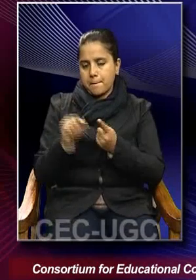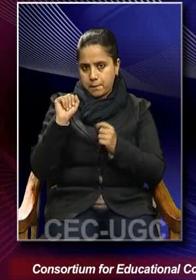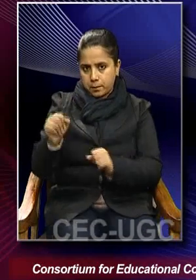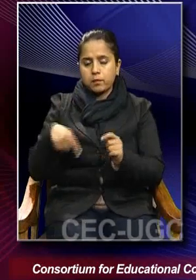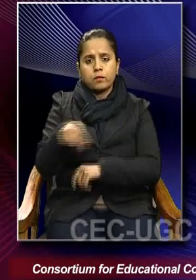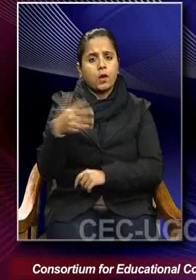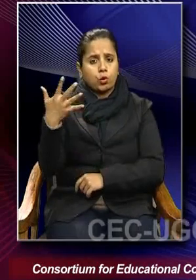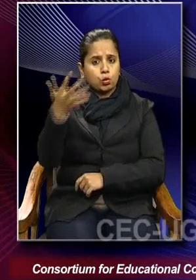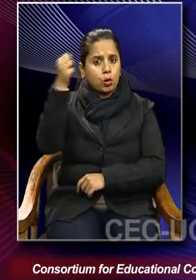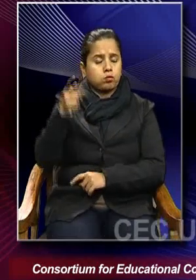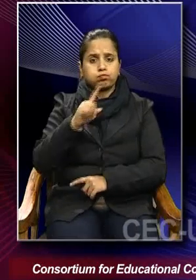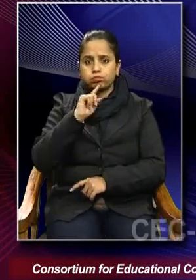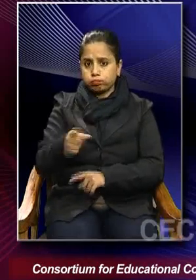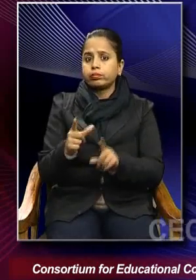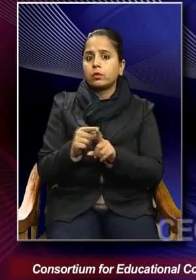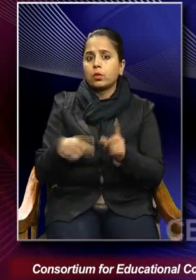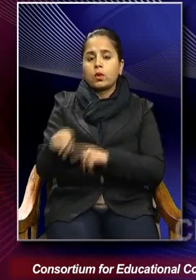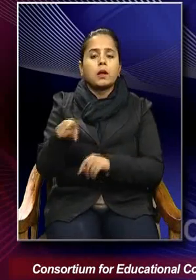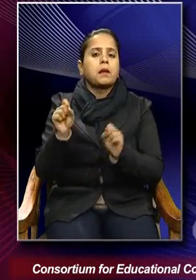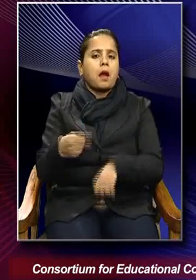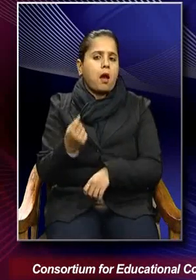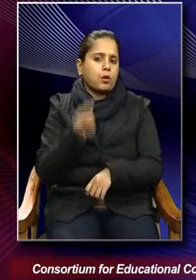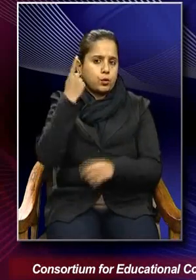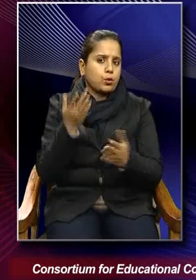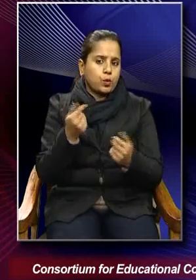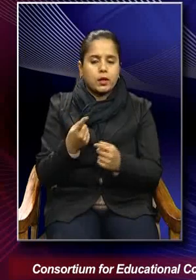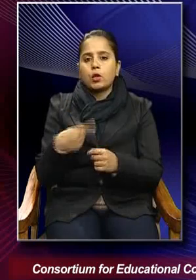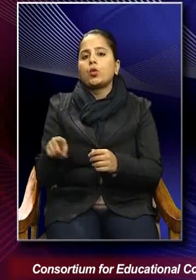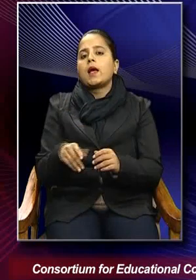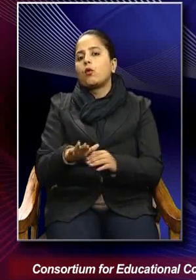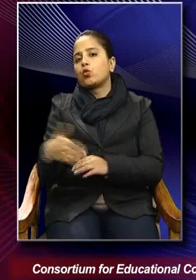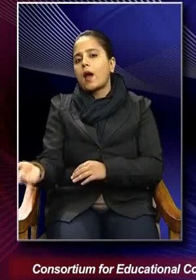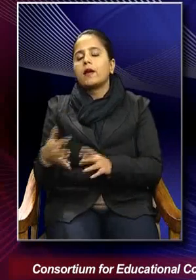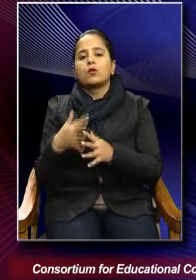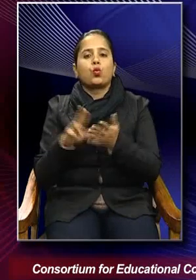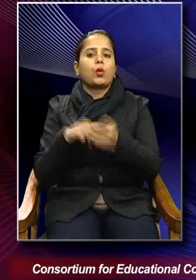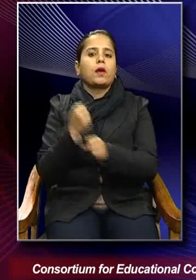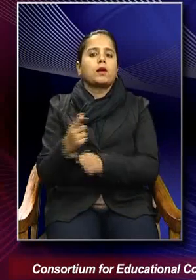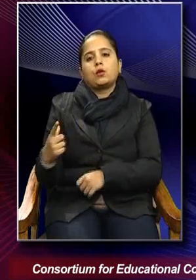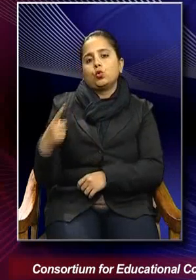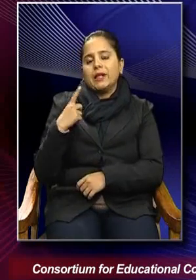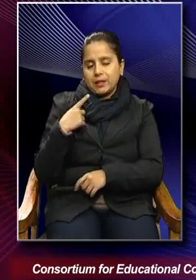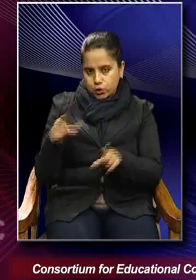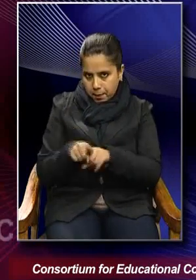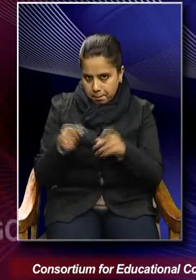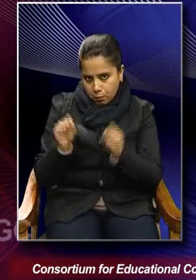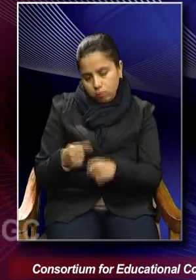way, which again, uh, can be understood as right wing, uh, right wing, uh,